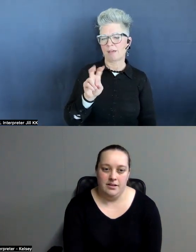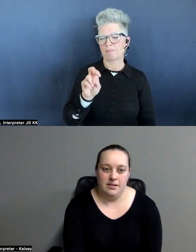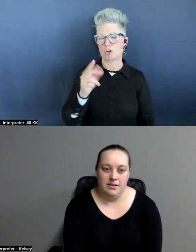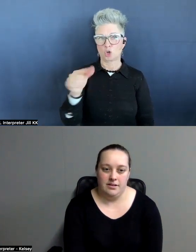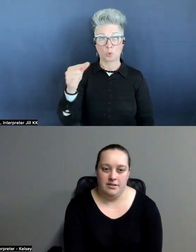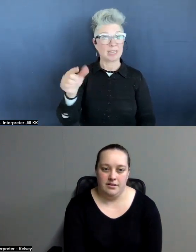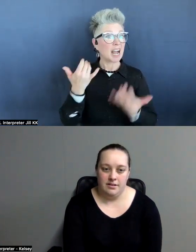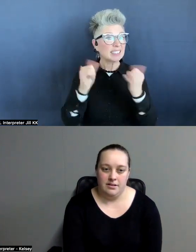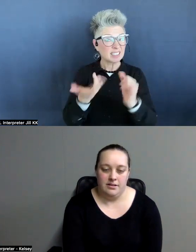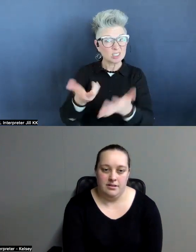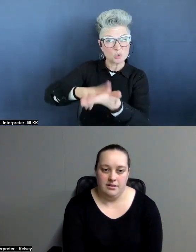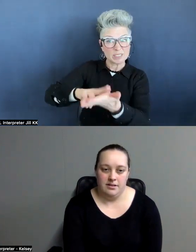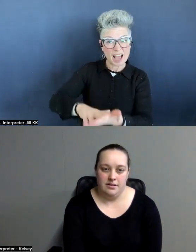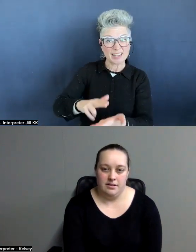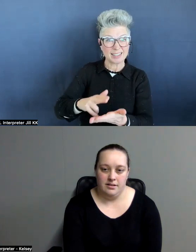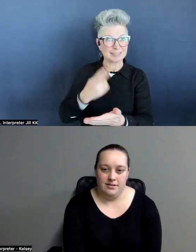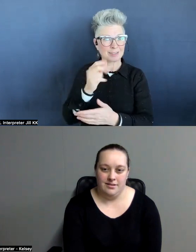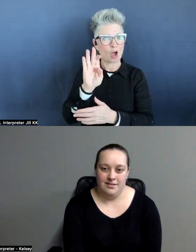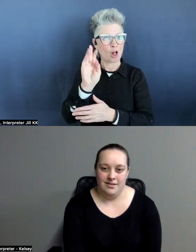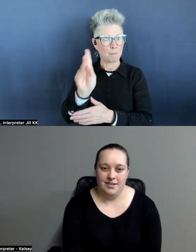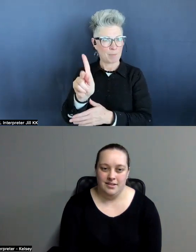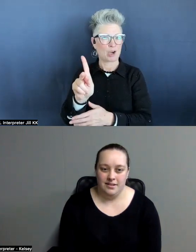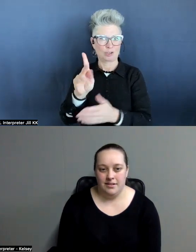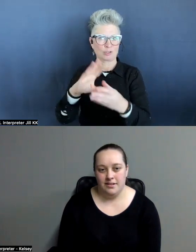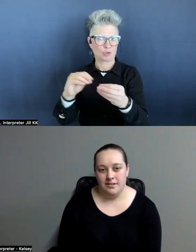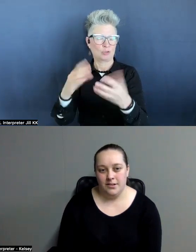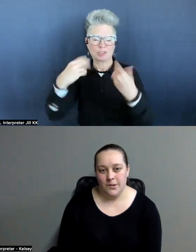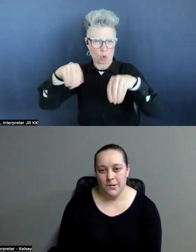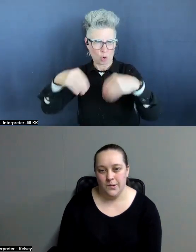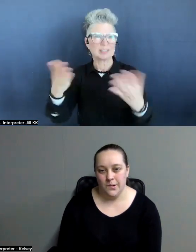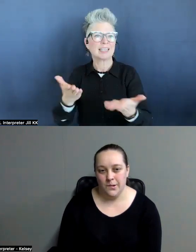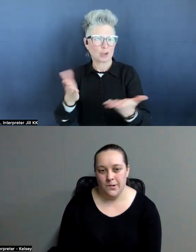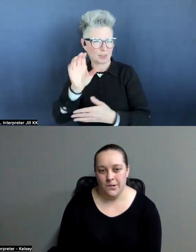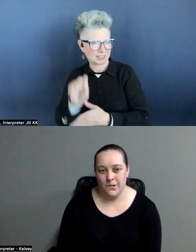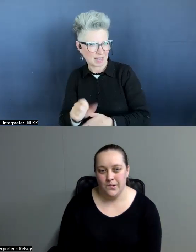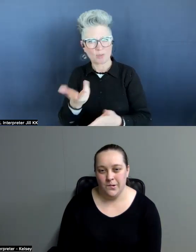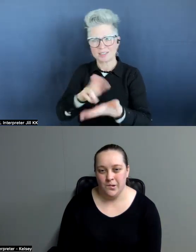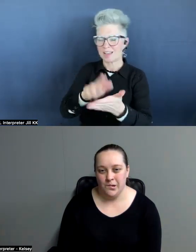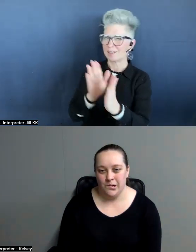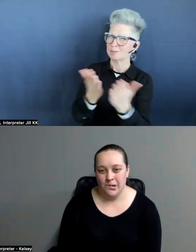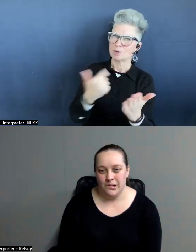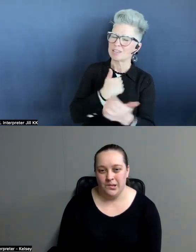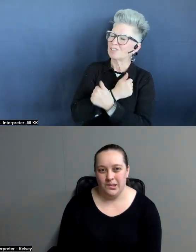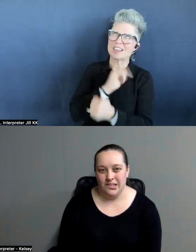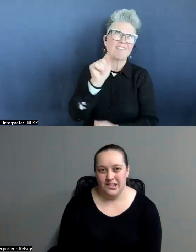signings at the Hallmark stores out here in the South and sign those books. And I just love, love, love it.